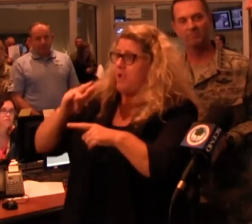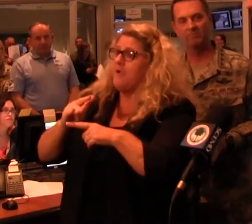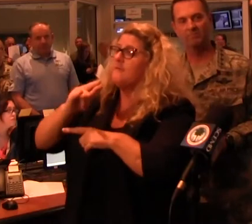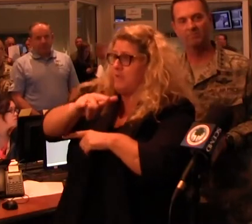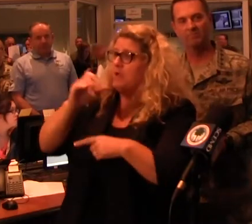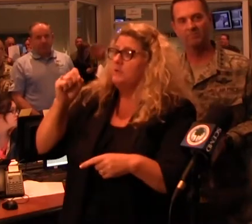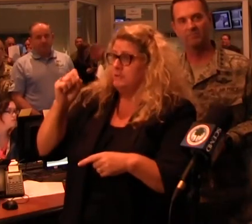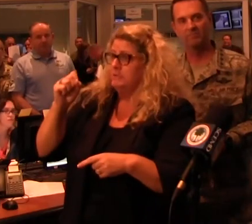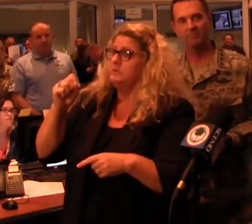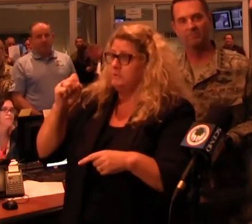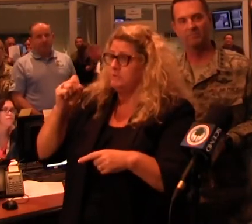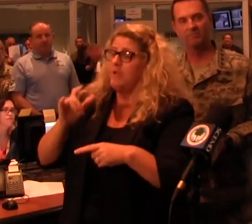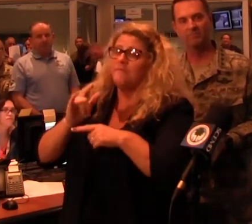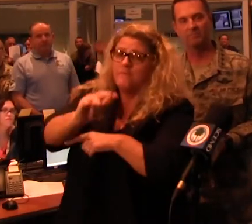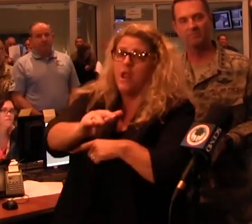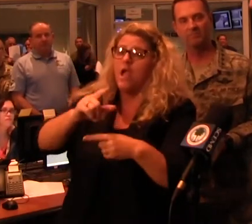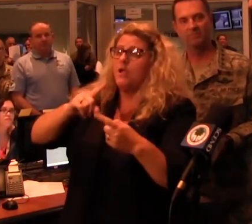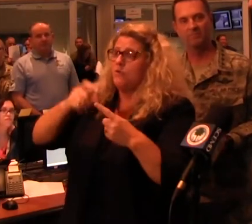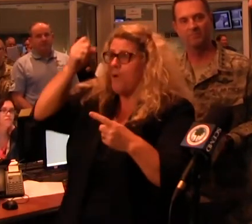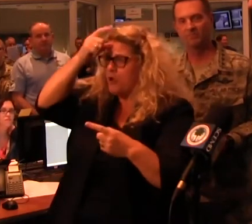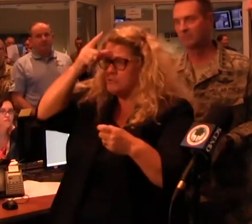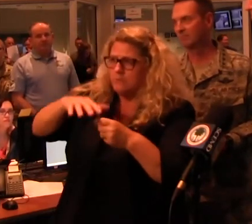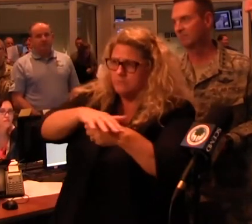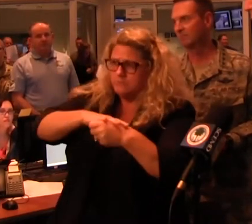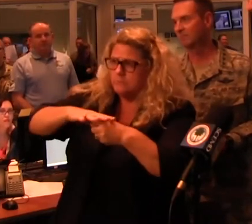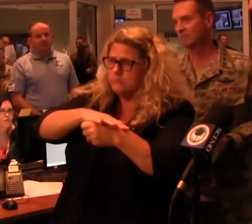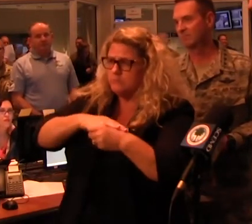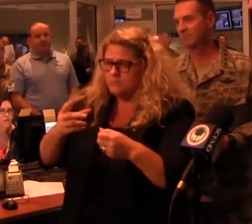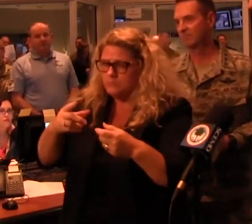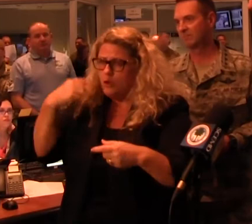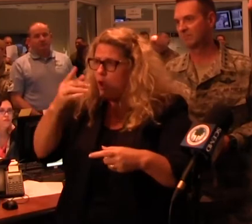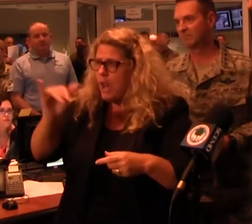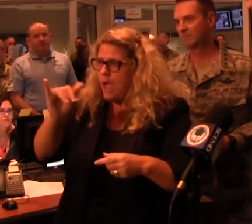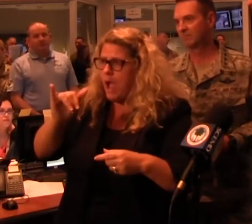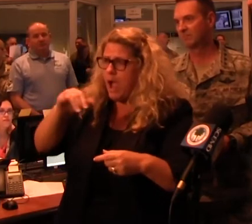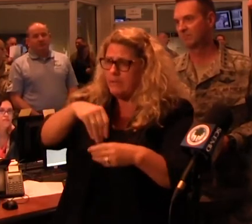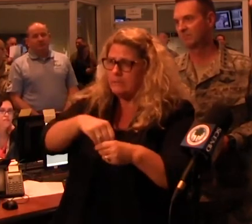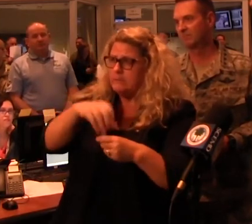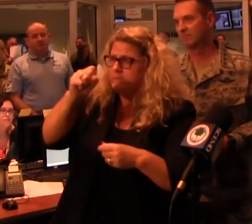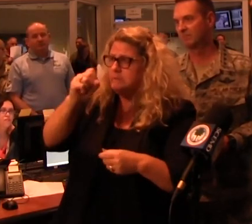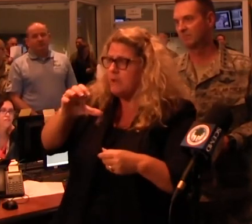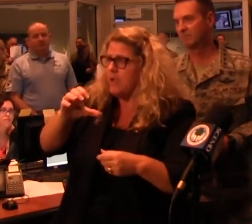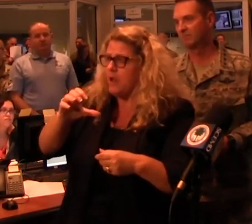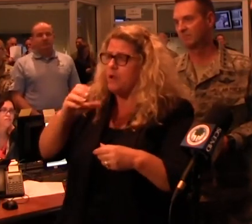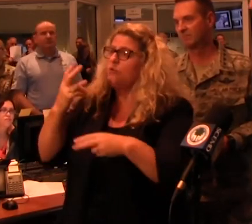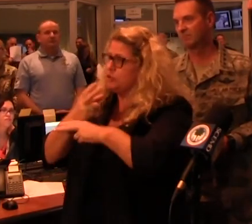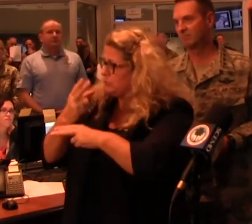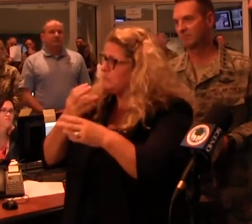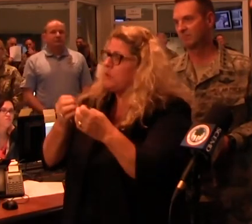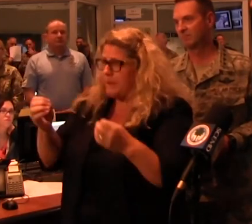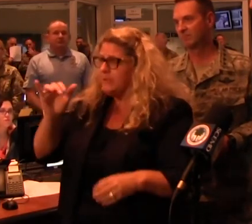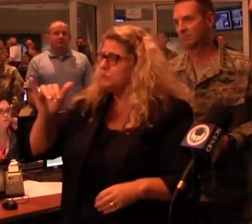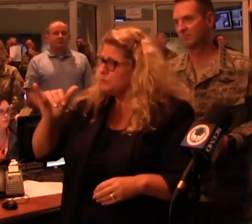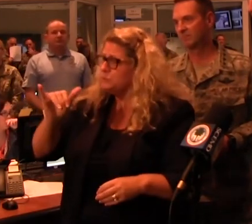gaining situational awareness, flying to understand the environment here, and we're prepared to continue to use those ships and all of the equipment on the ships to include